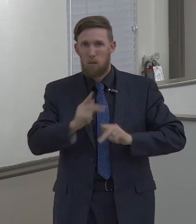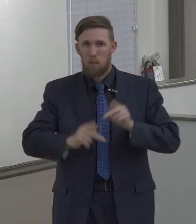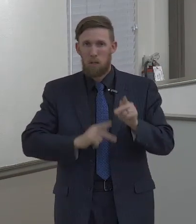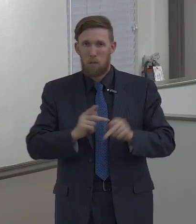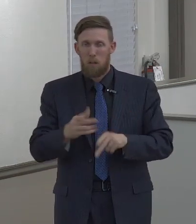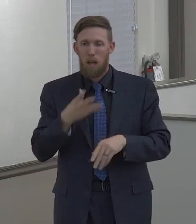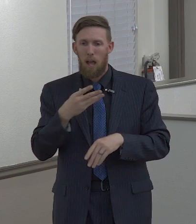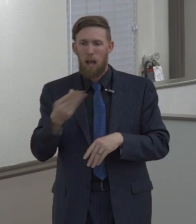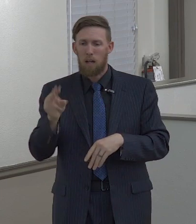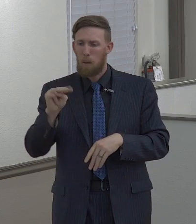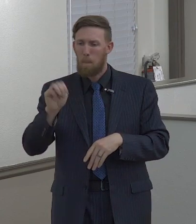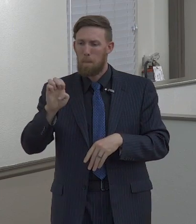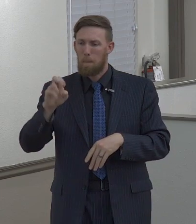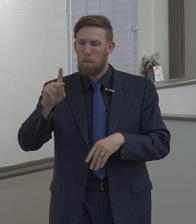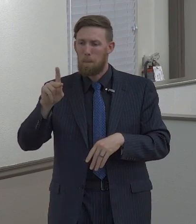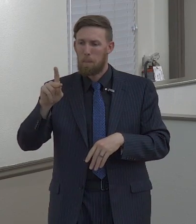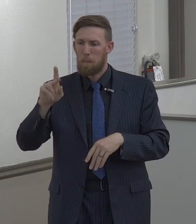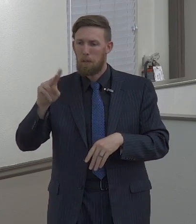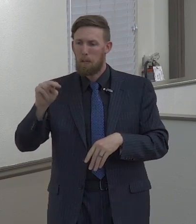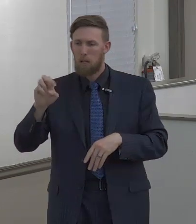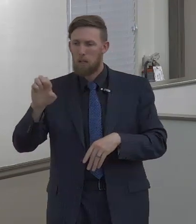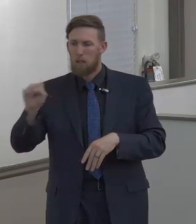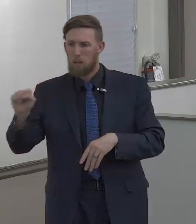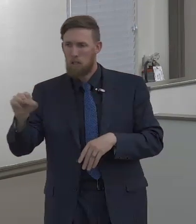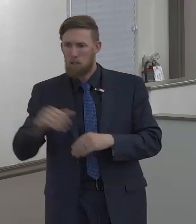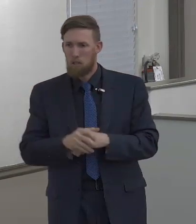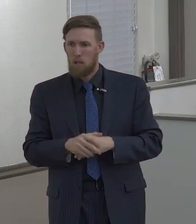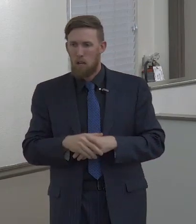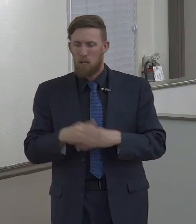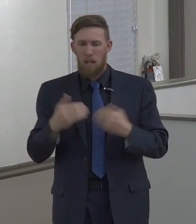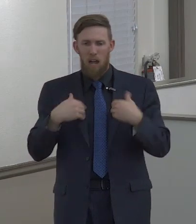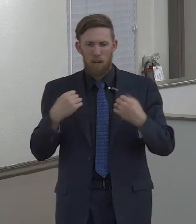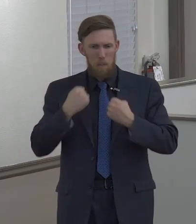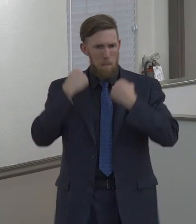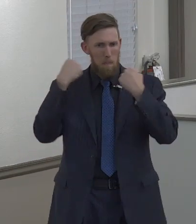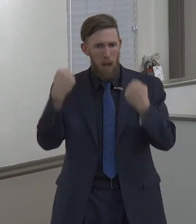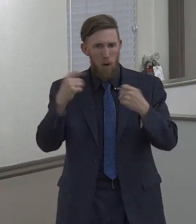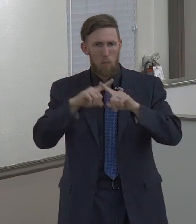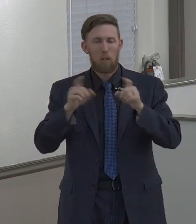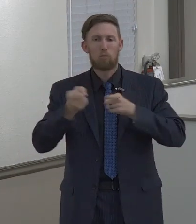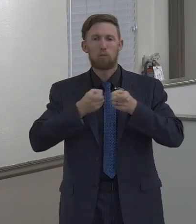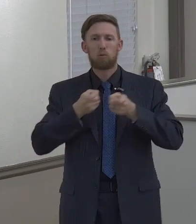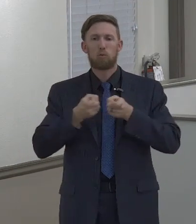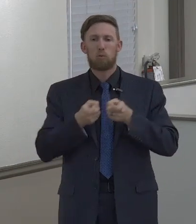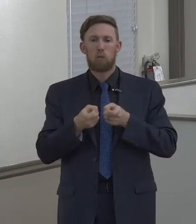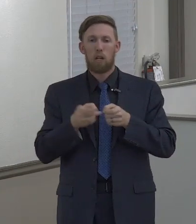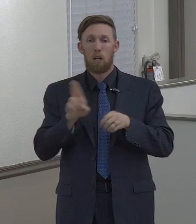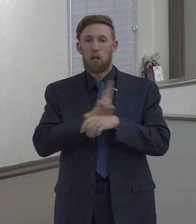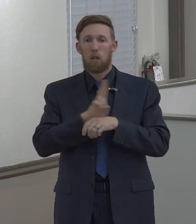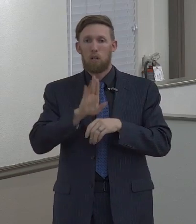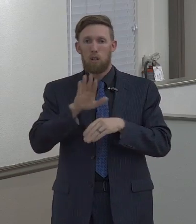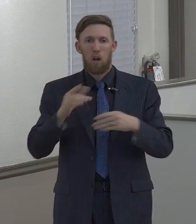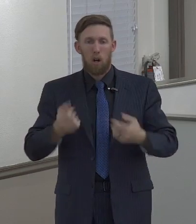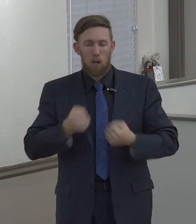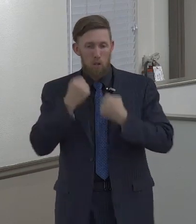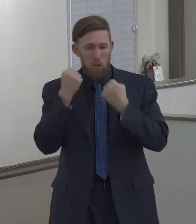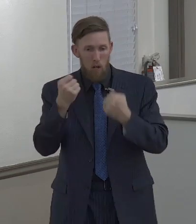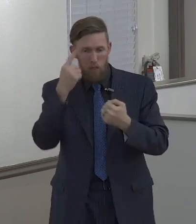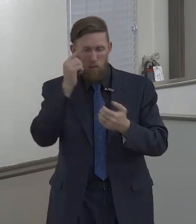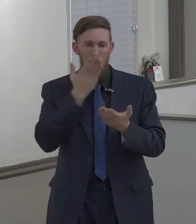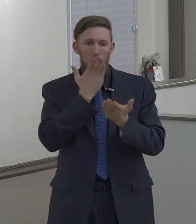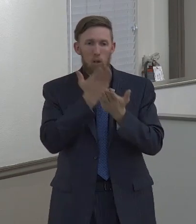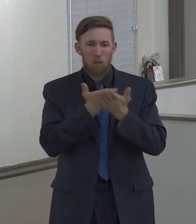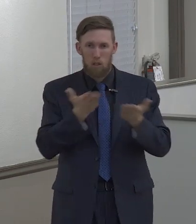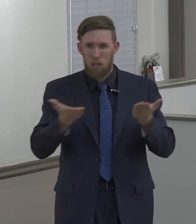to us. And then meekness. Meekness is power under control. This is using one's strength for good.